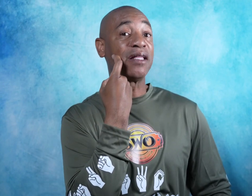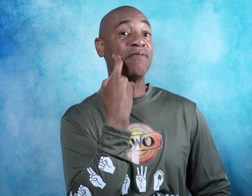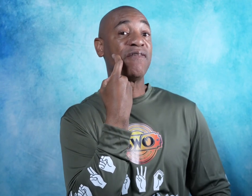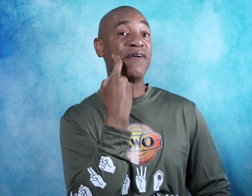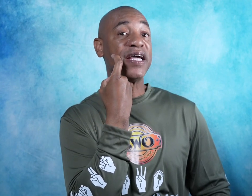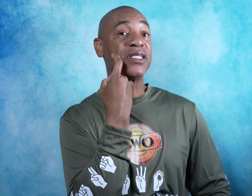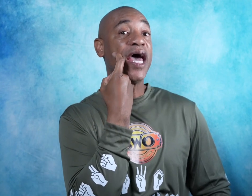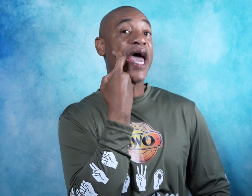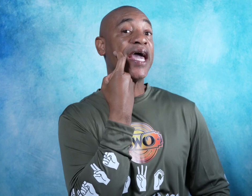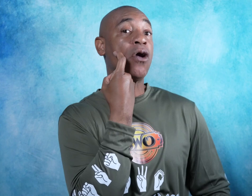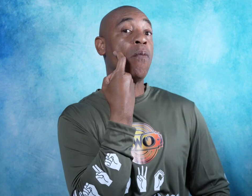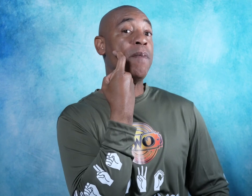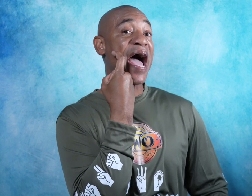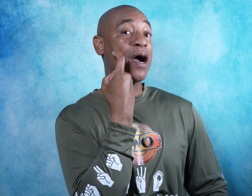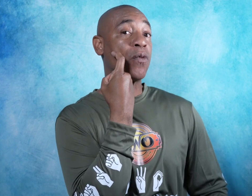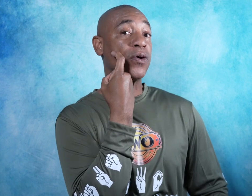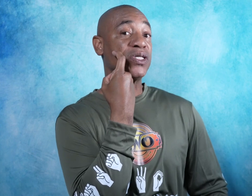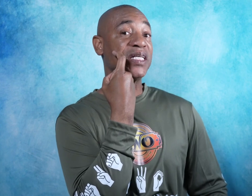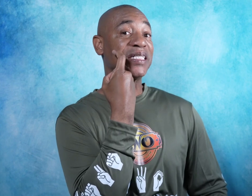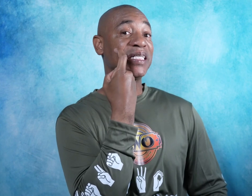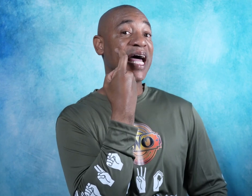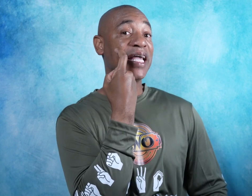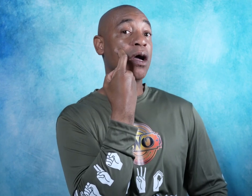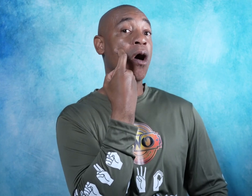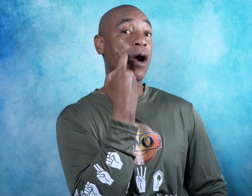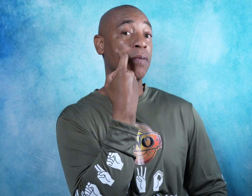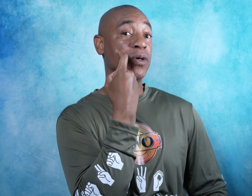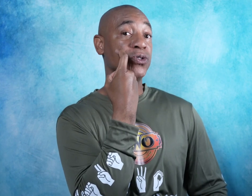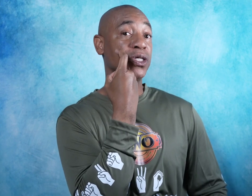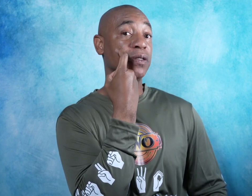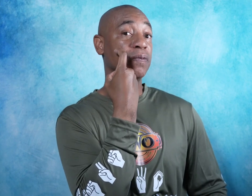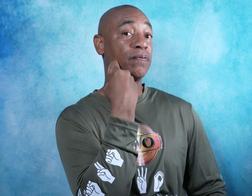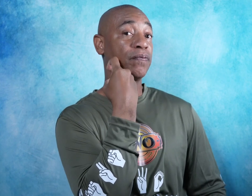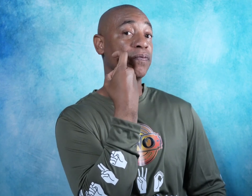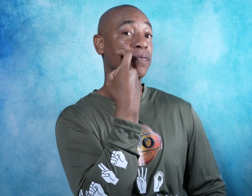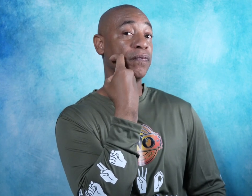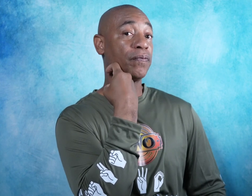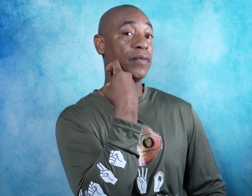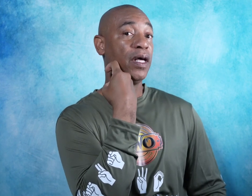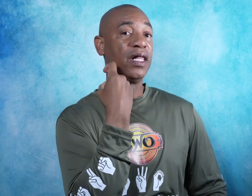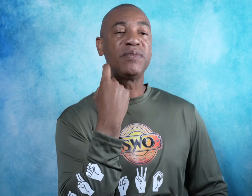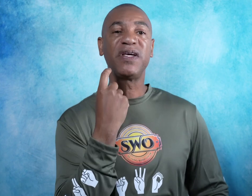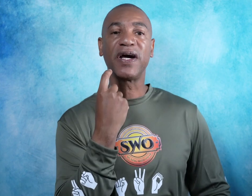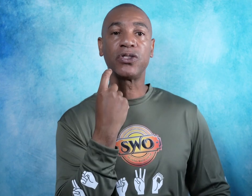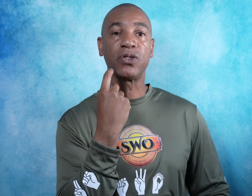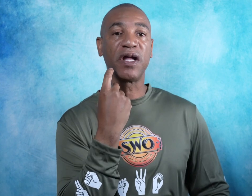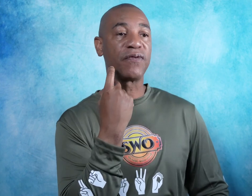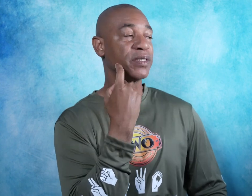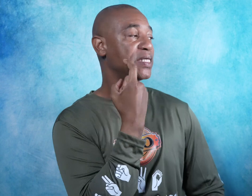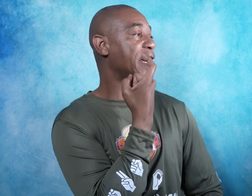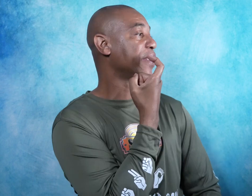of the face and go backwards in a slight arc motion. Let me see if I can show you that from the side.